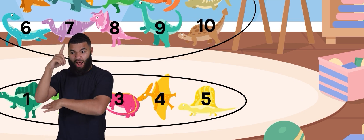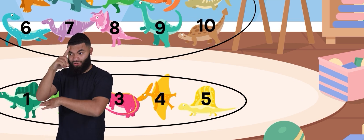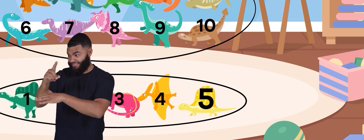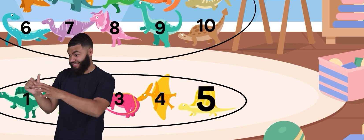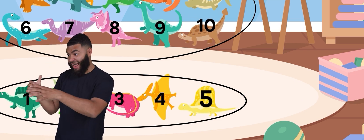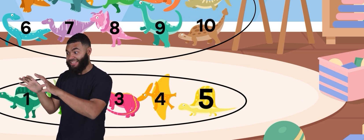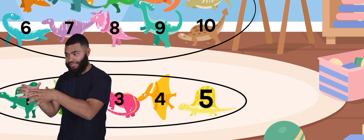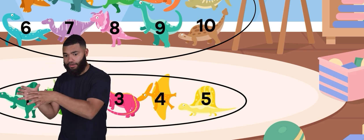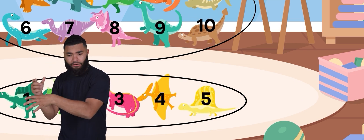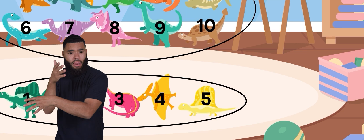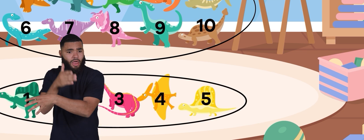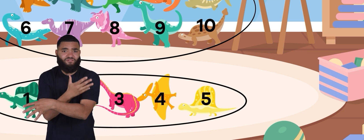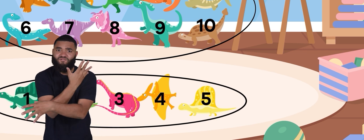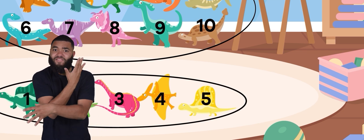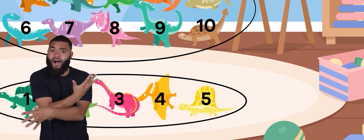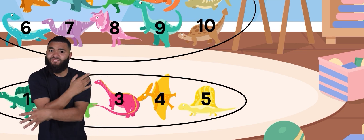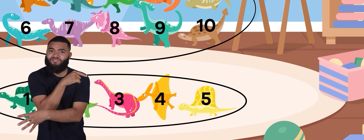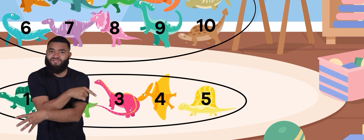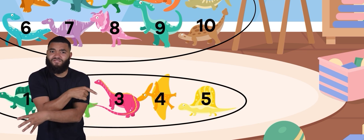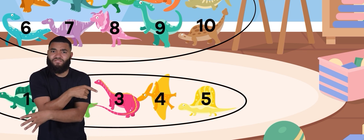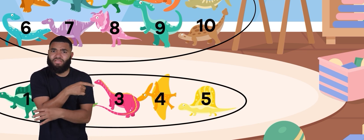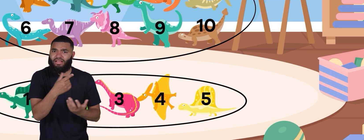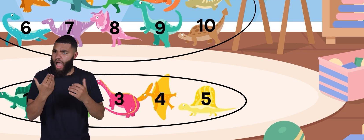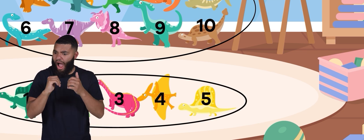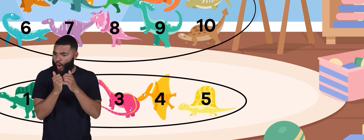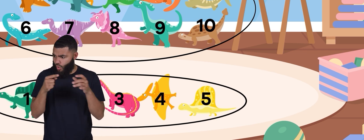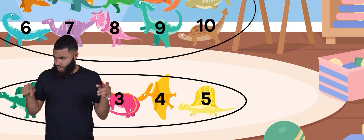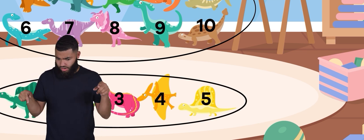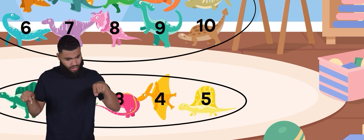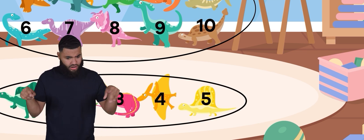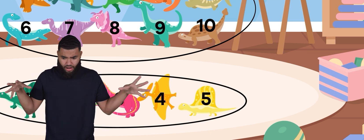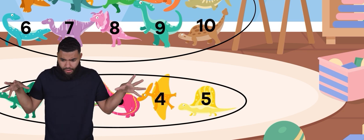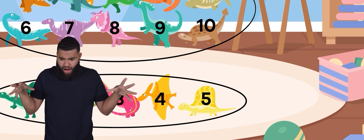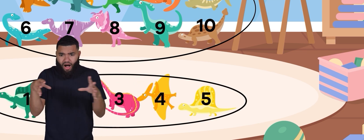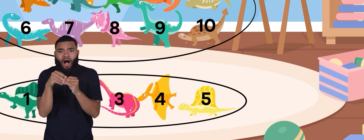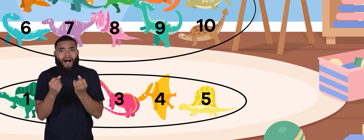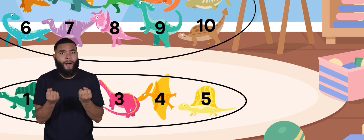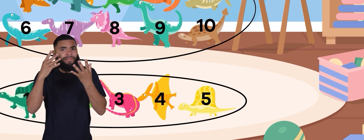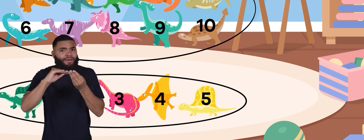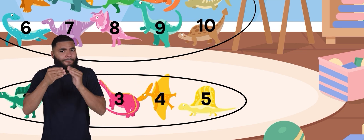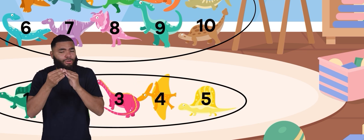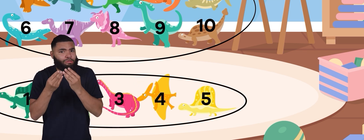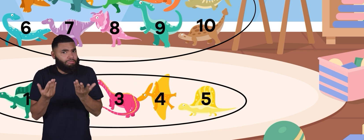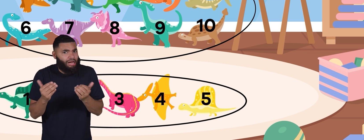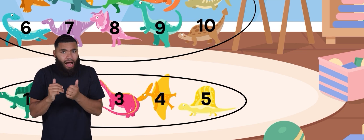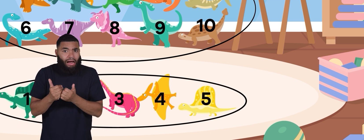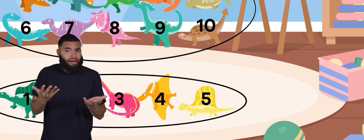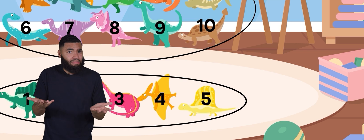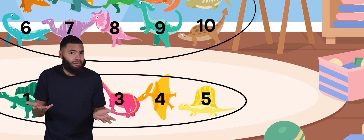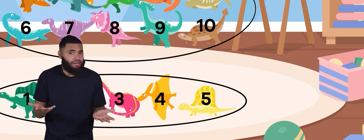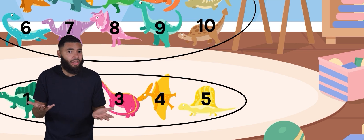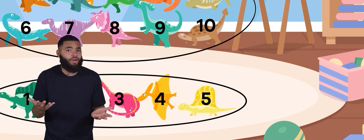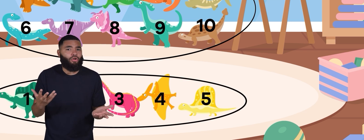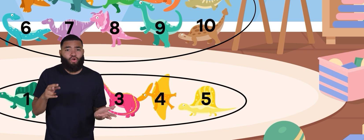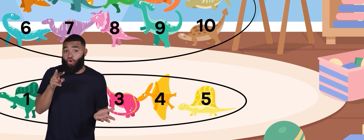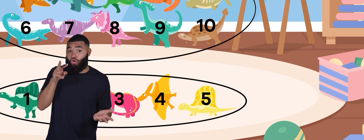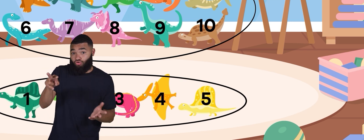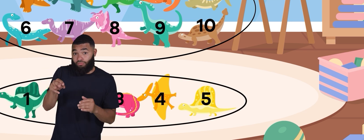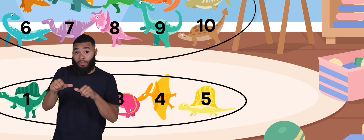five left over. So how can we find the total number of dinosaurs? First, we can look at our